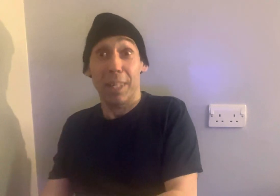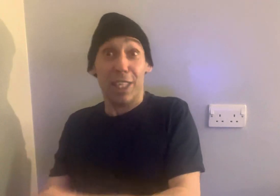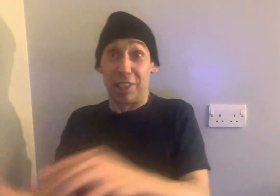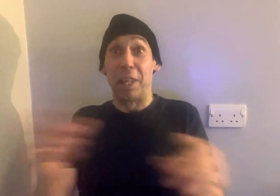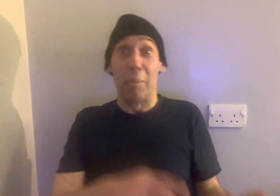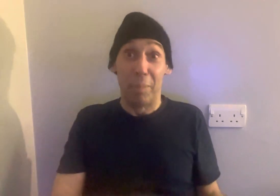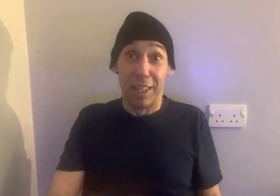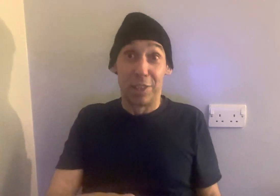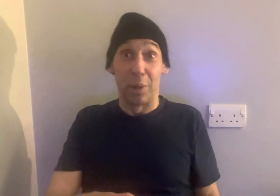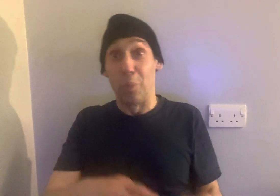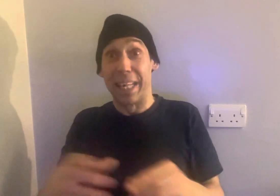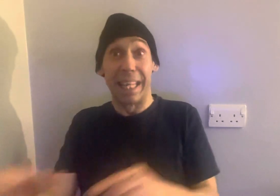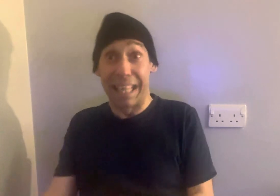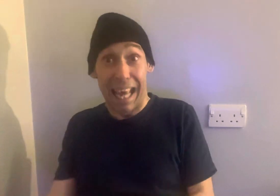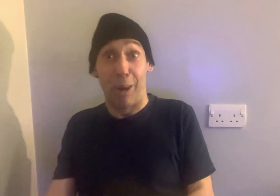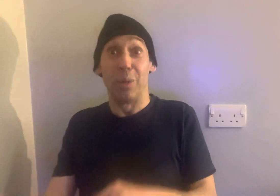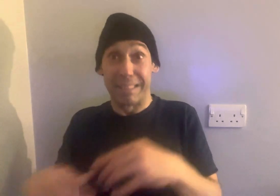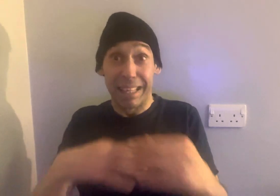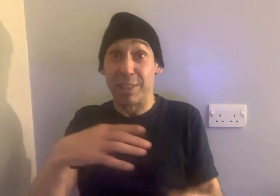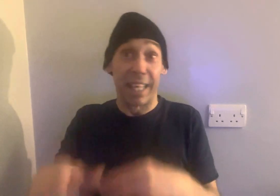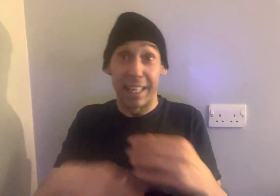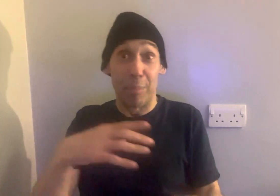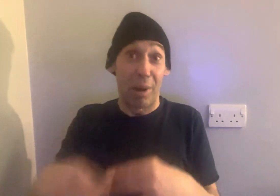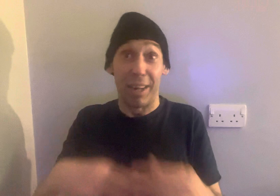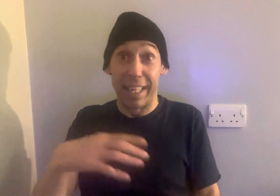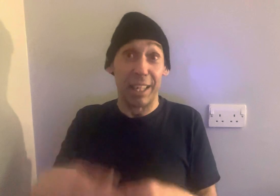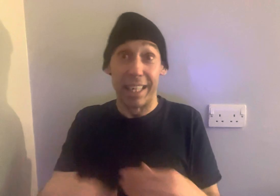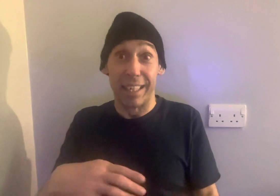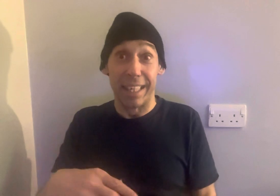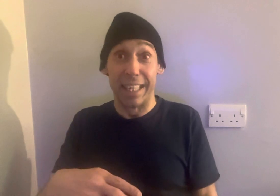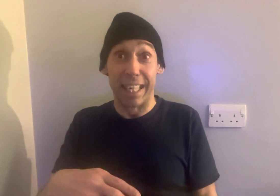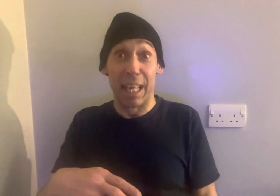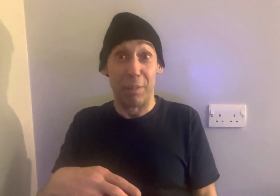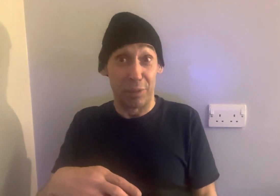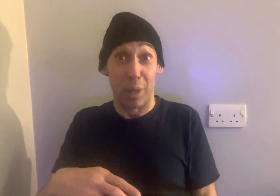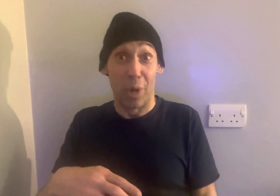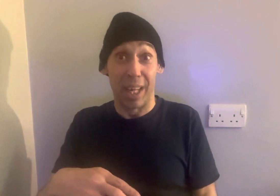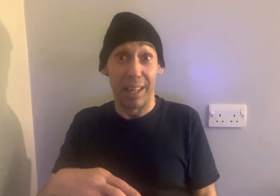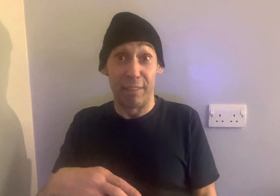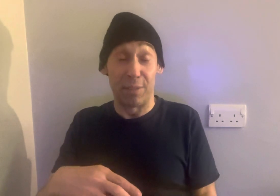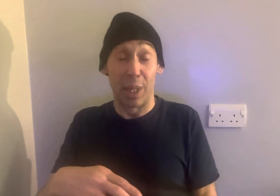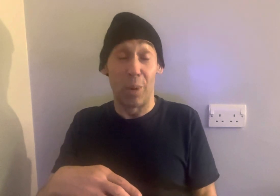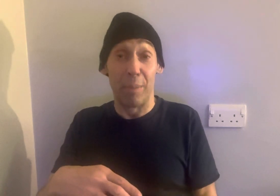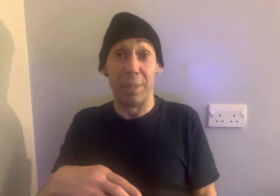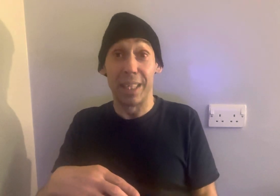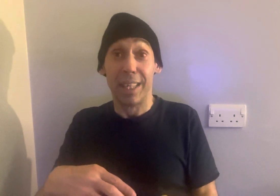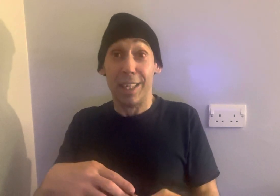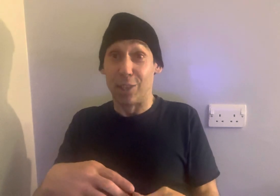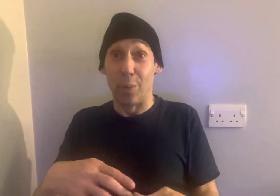to them. So that when they get out, they could get their part in the game, if you get what I mean. So it